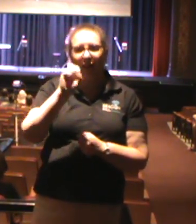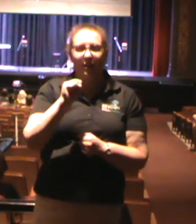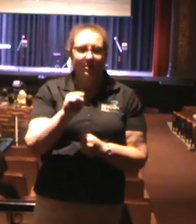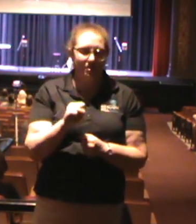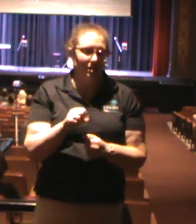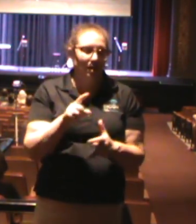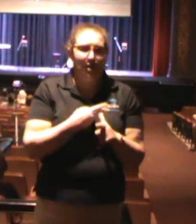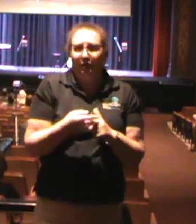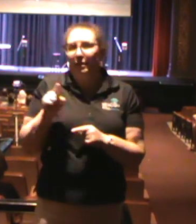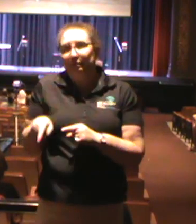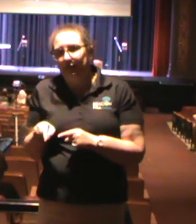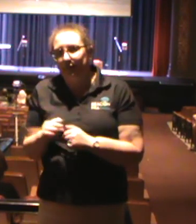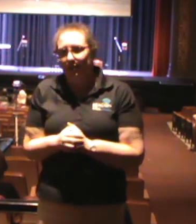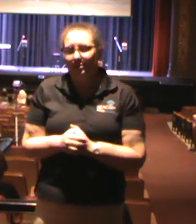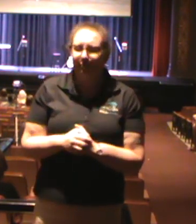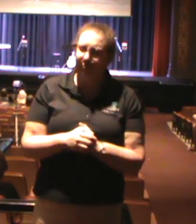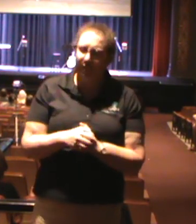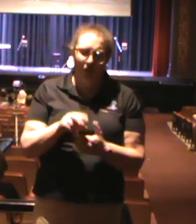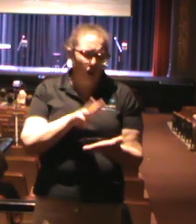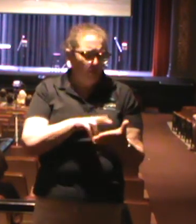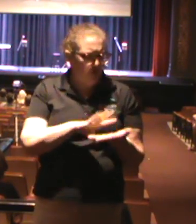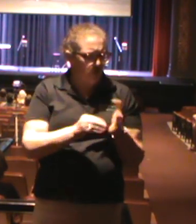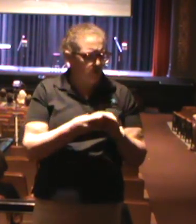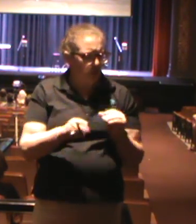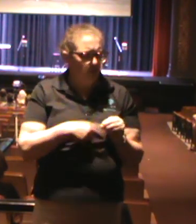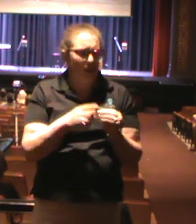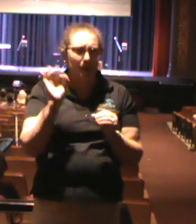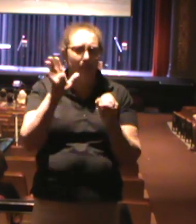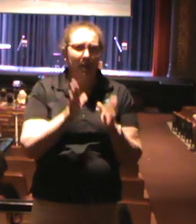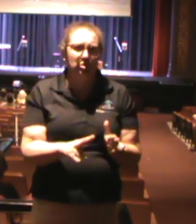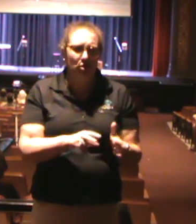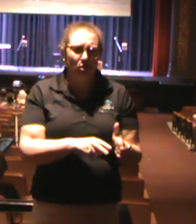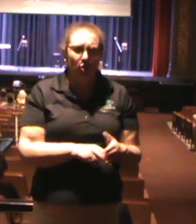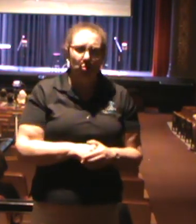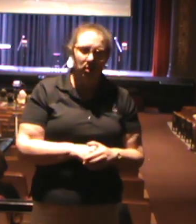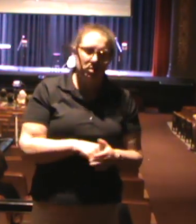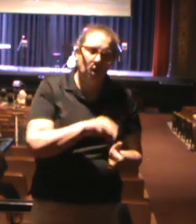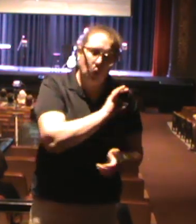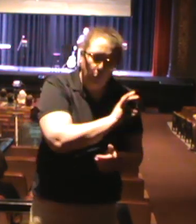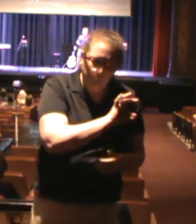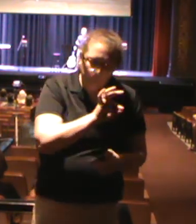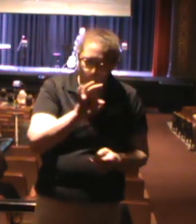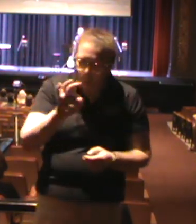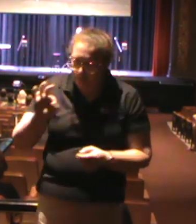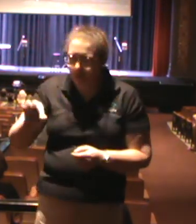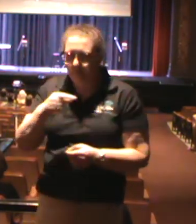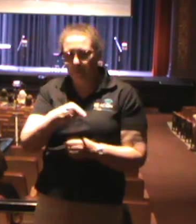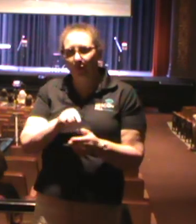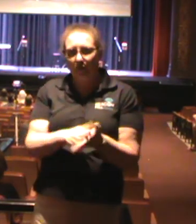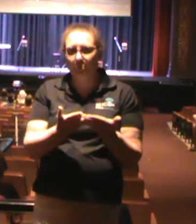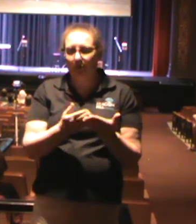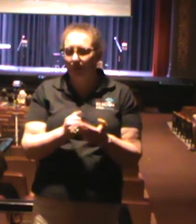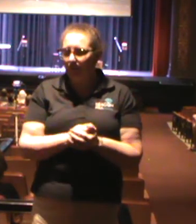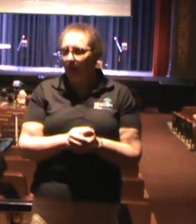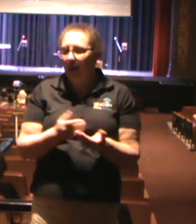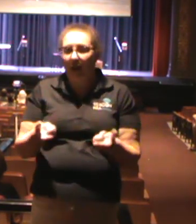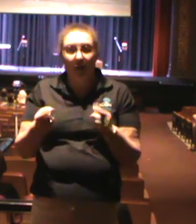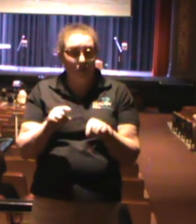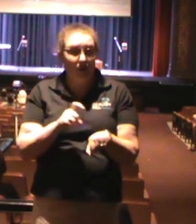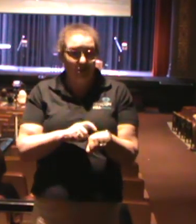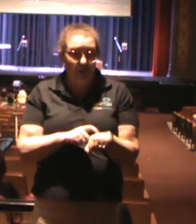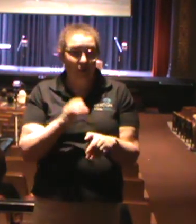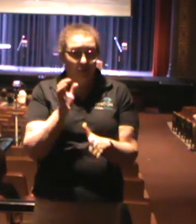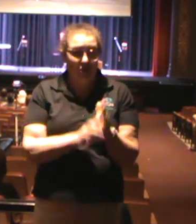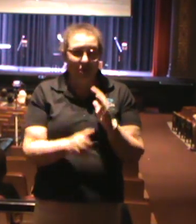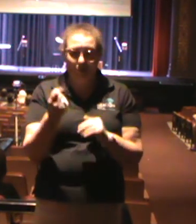story about a pastor who was working his way through Romans, and he got to Romans chapter 11, and he stood up in front of the church and said, I've got to be honest with